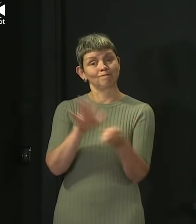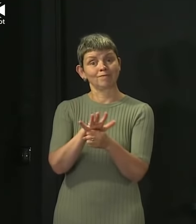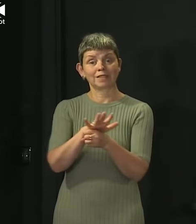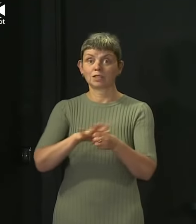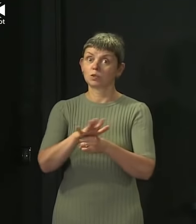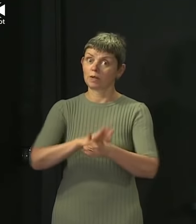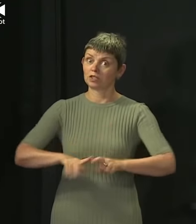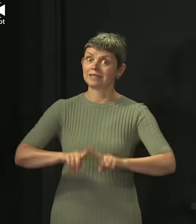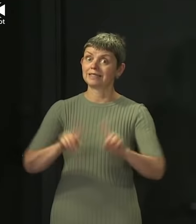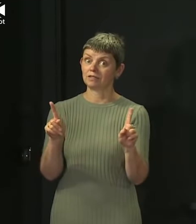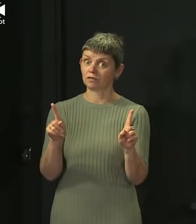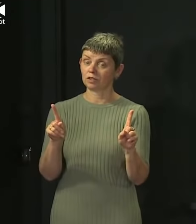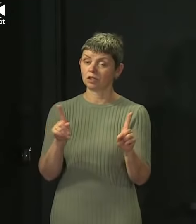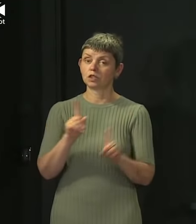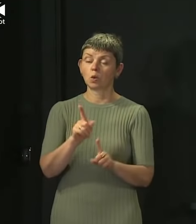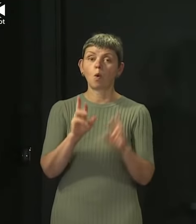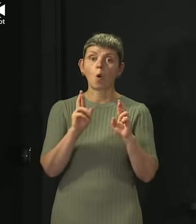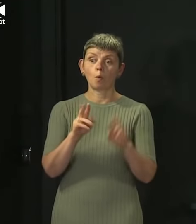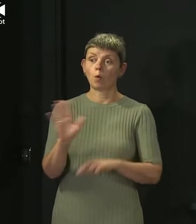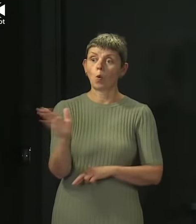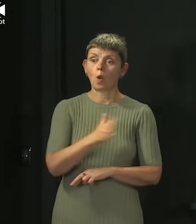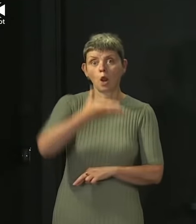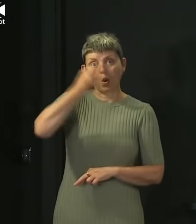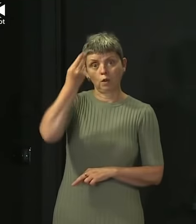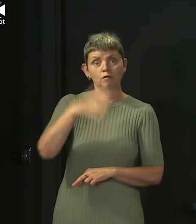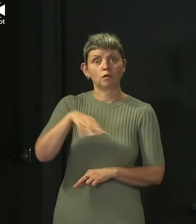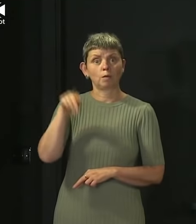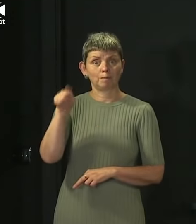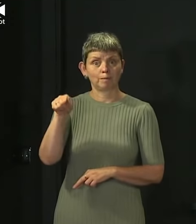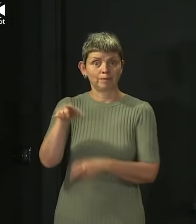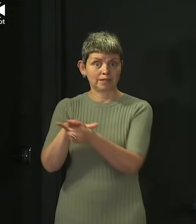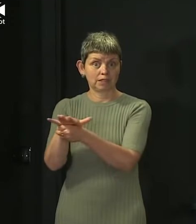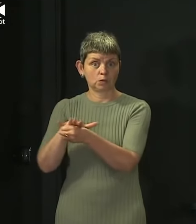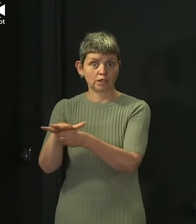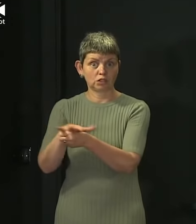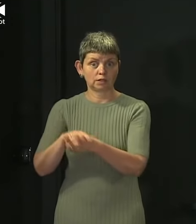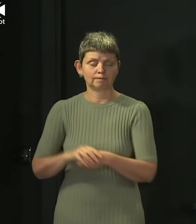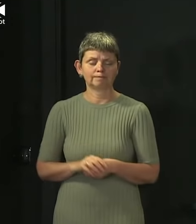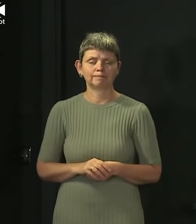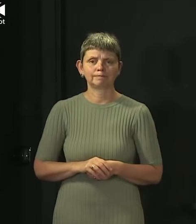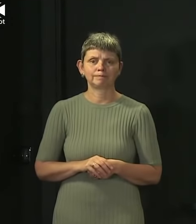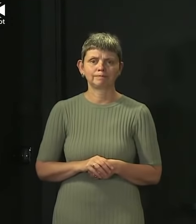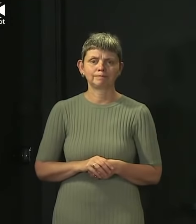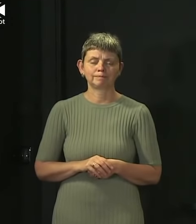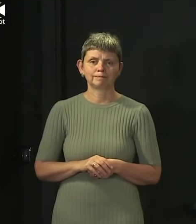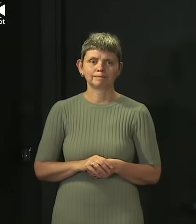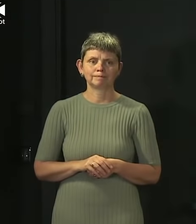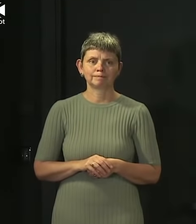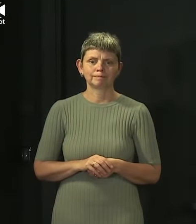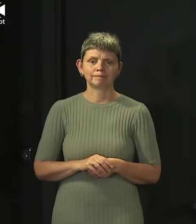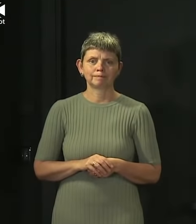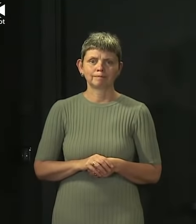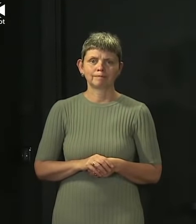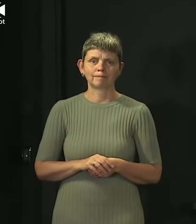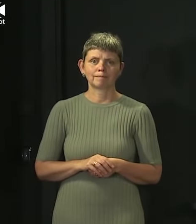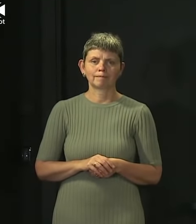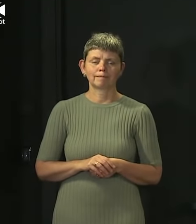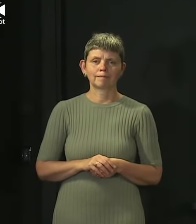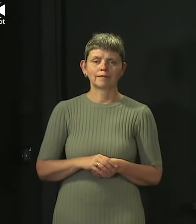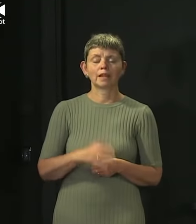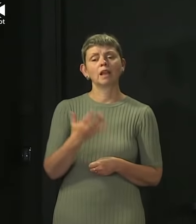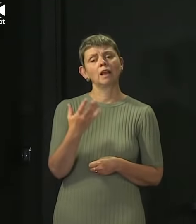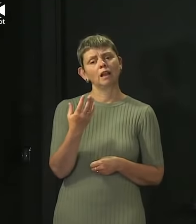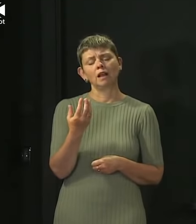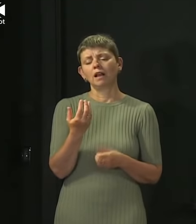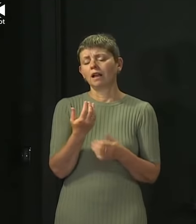is a salutary lesson to everyone. And I should say, with the best will in the world, you know, there will be people who get this